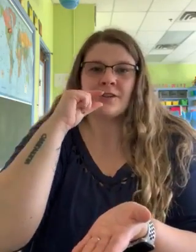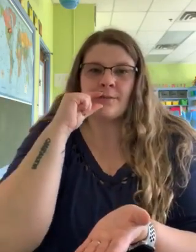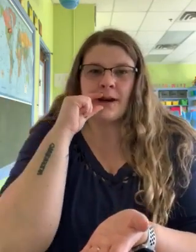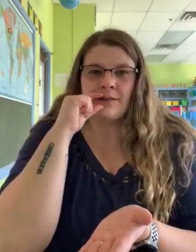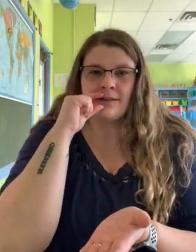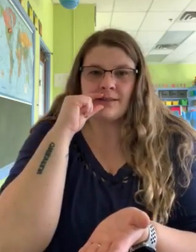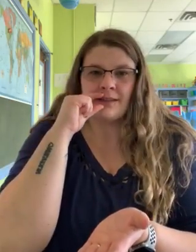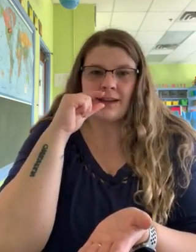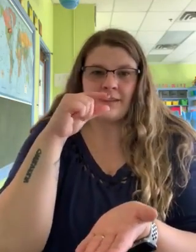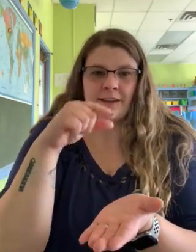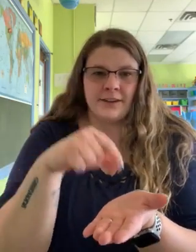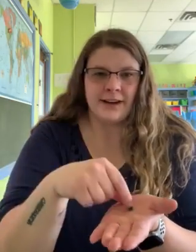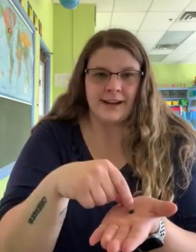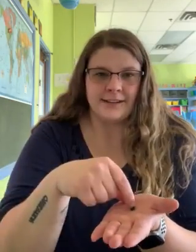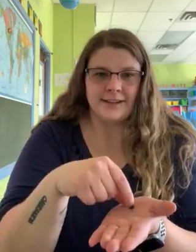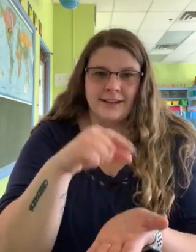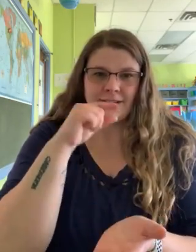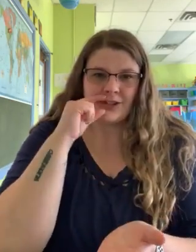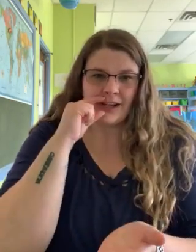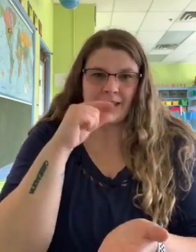your mouth and then your hand. Chicken.